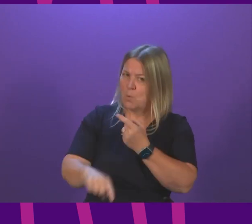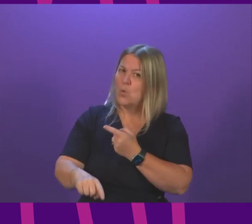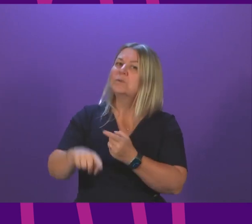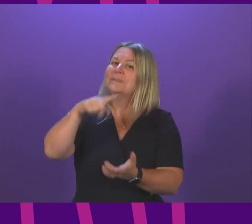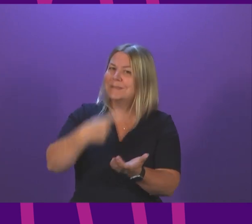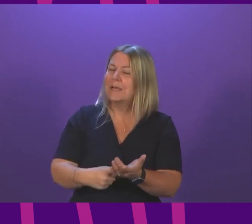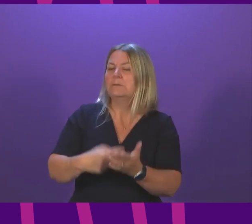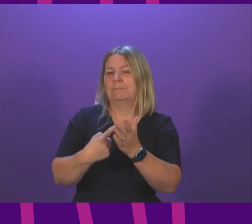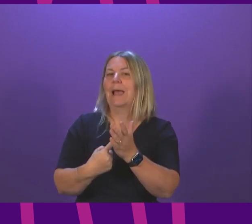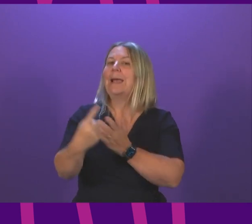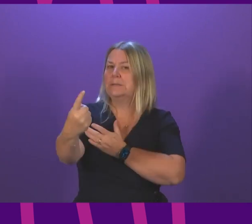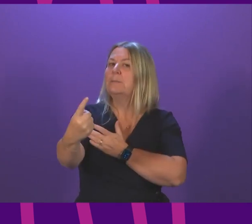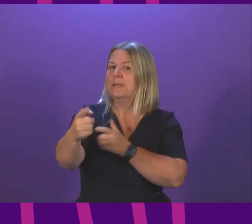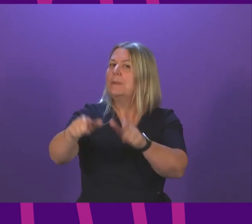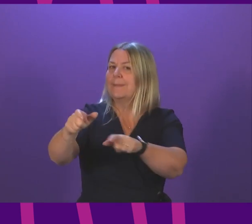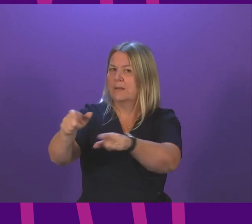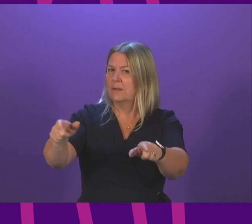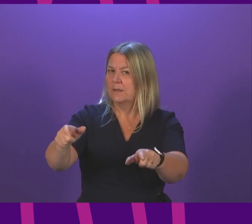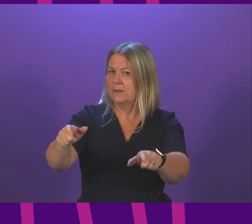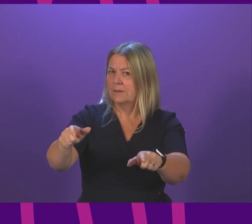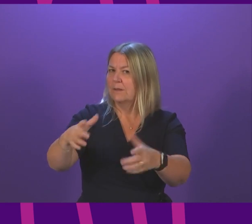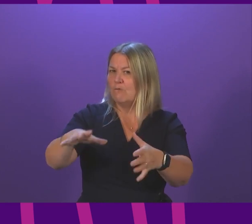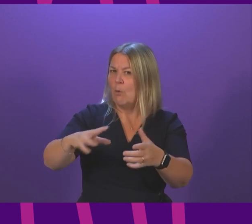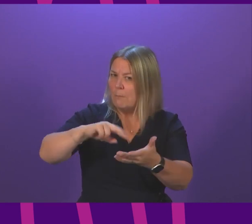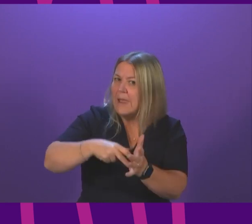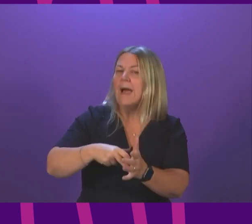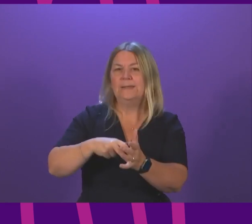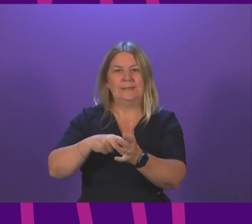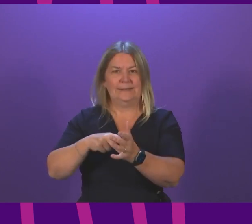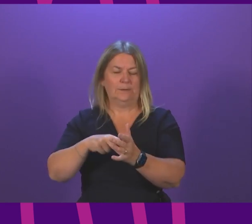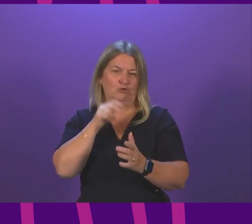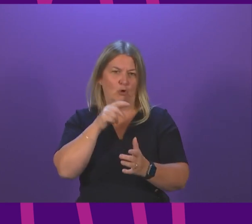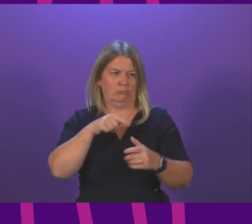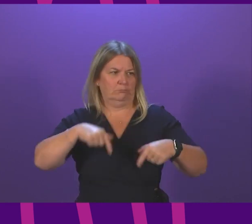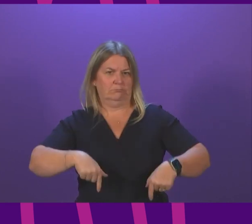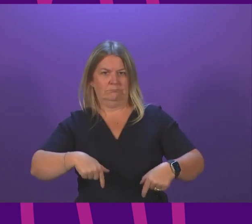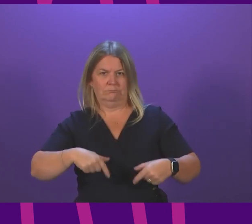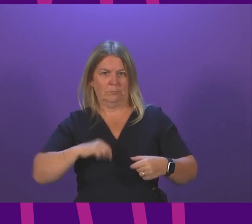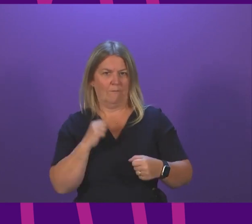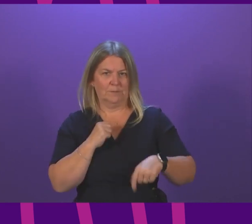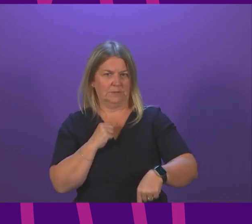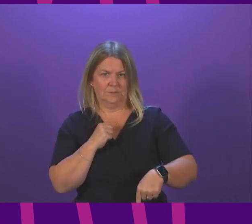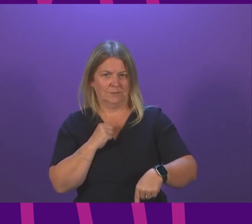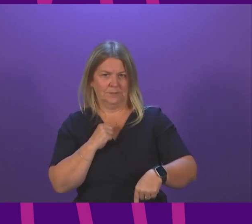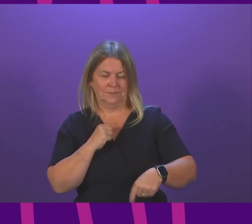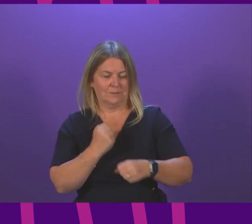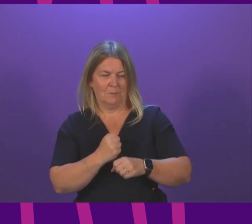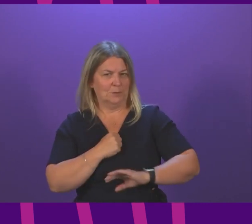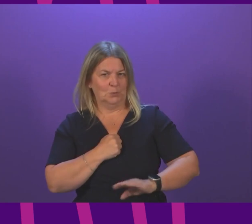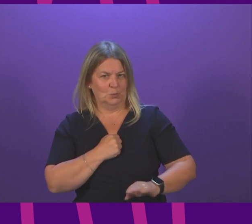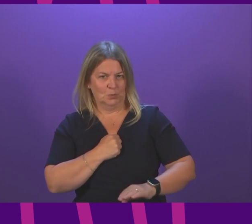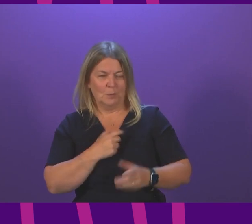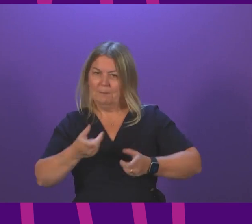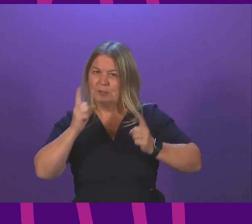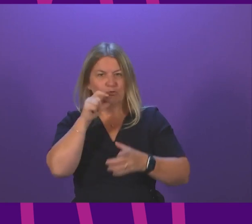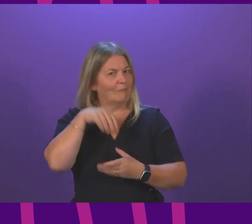by independent reporters from the planning and environmental appeals division of the Scottish Government it is right and proper that ministers have no involvement in